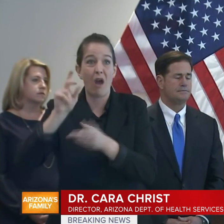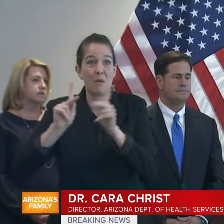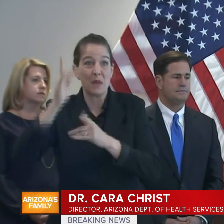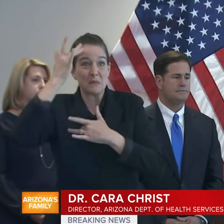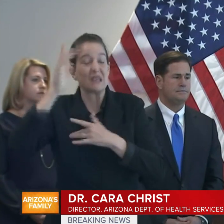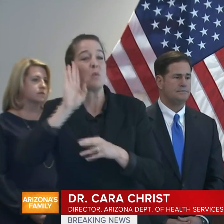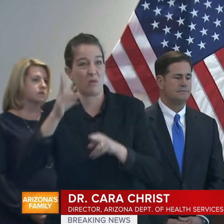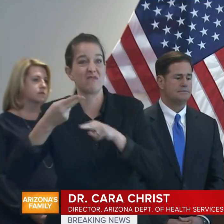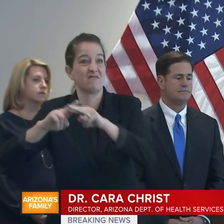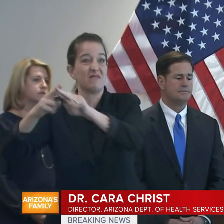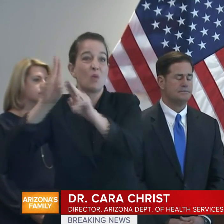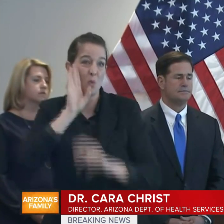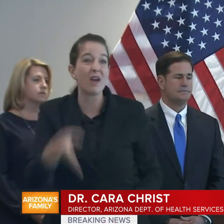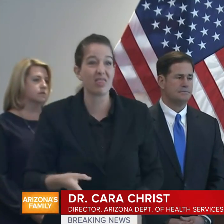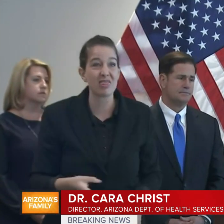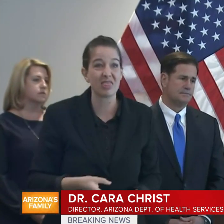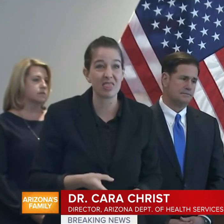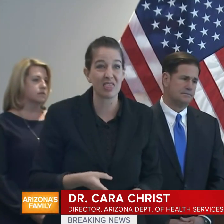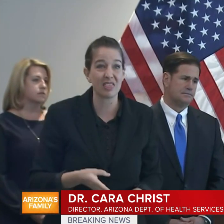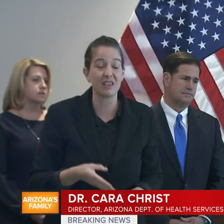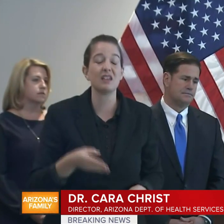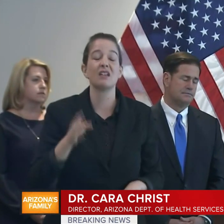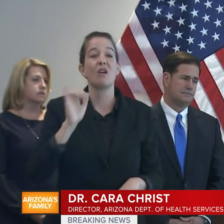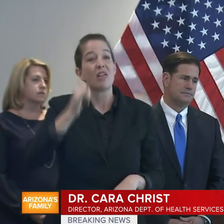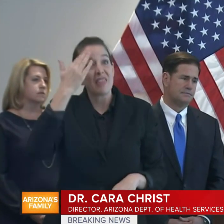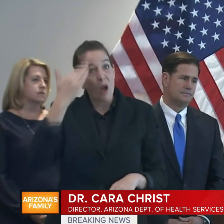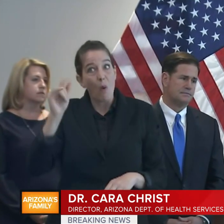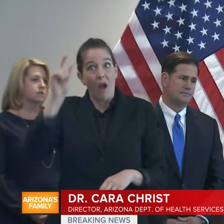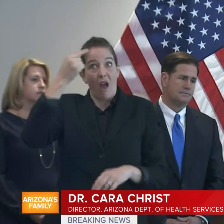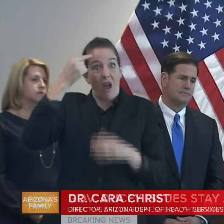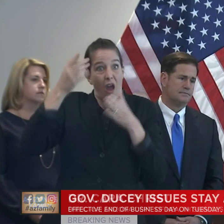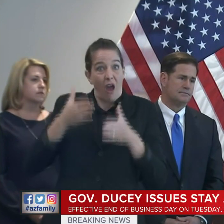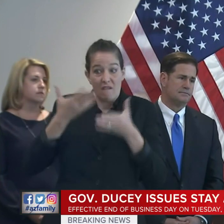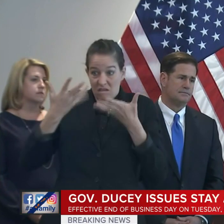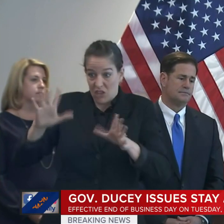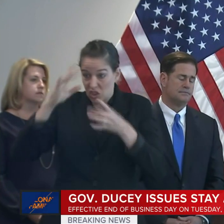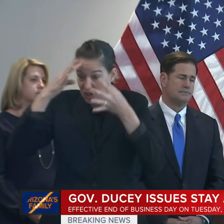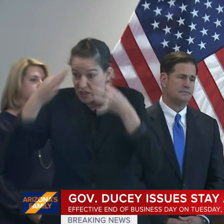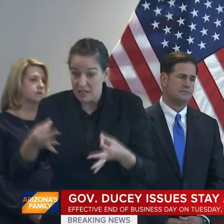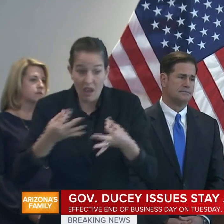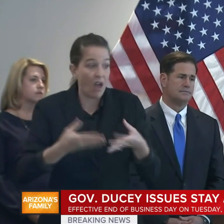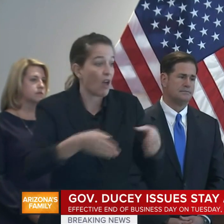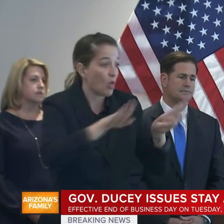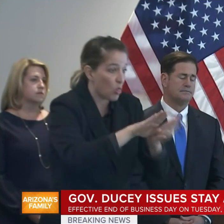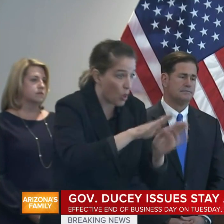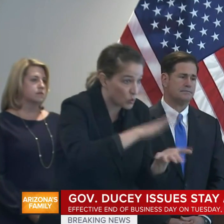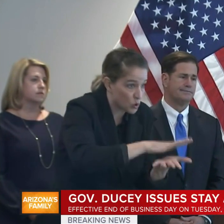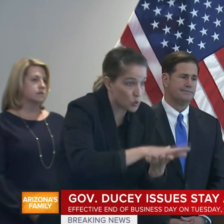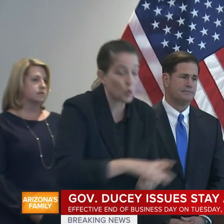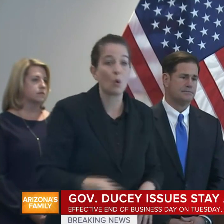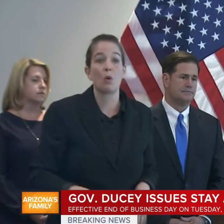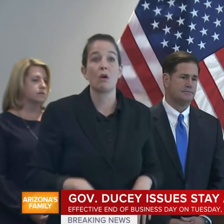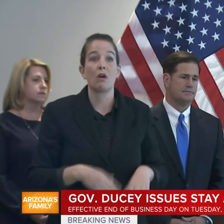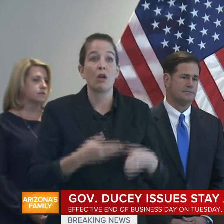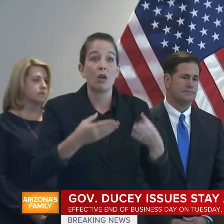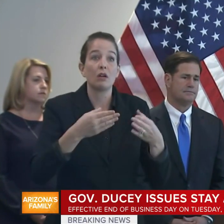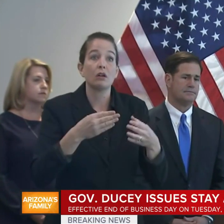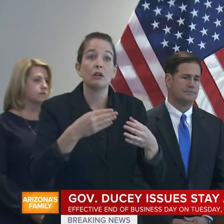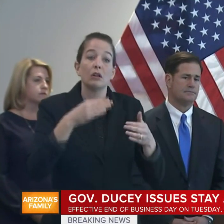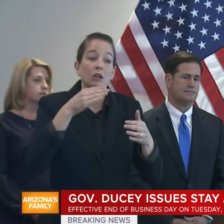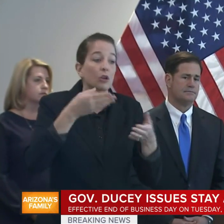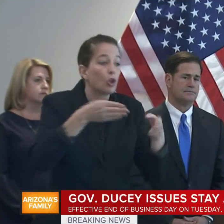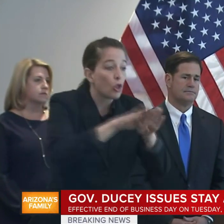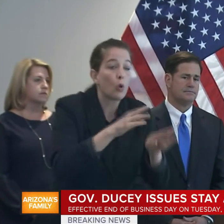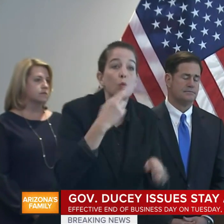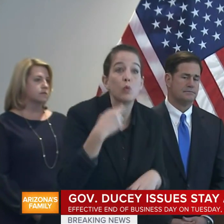with school closures and the governor's executive order to prohibit dine-in services at restaurants and the closure of all bars, movie